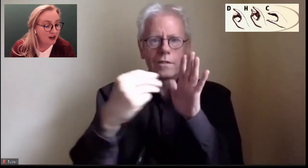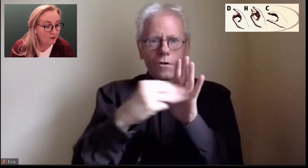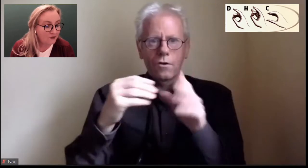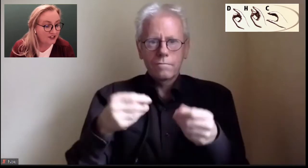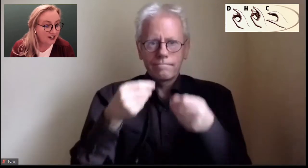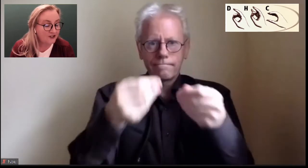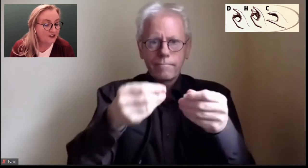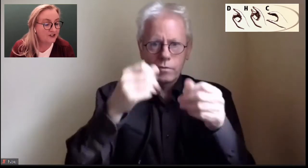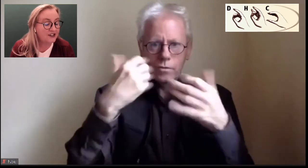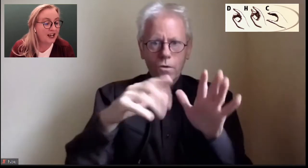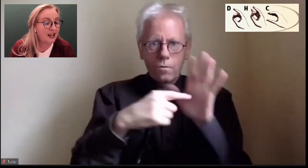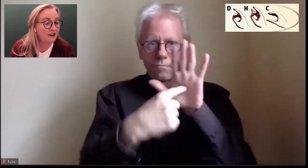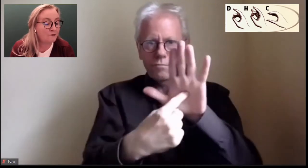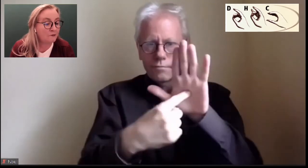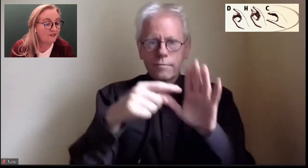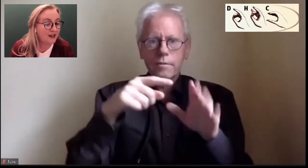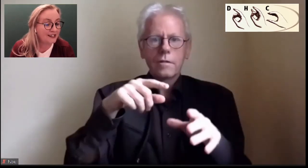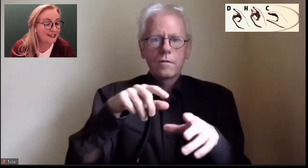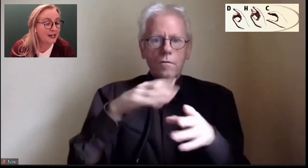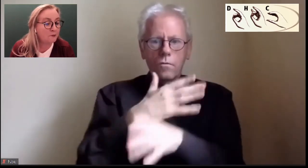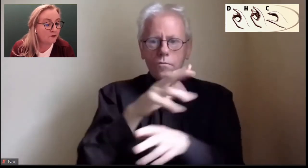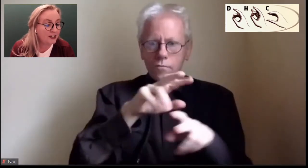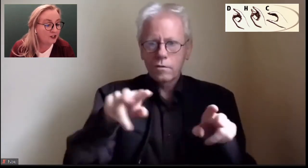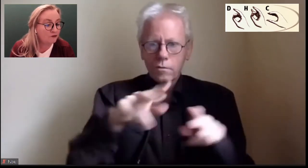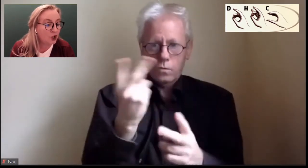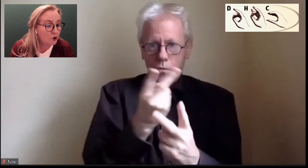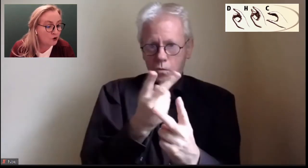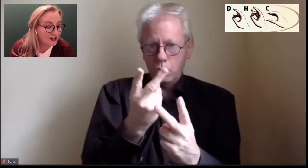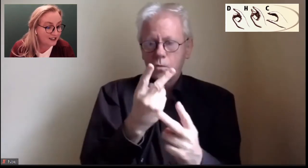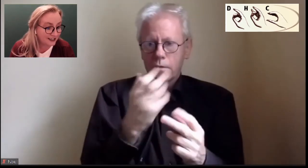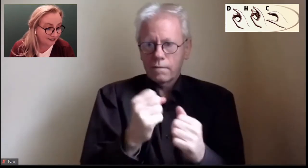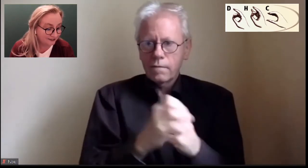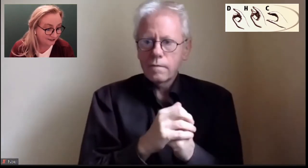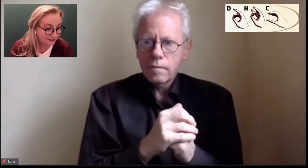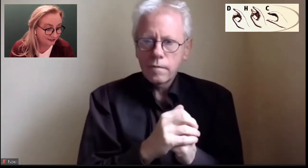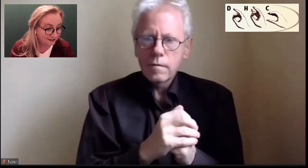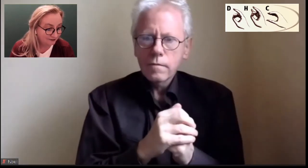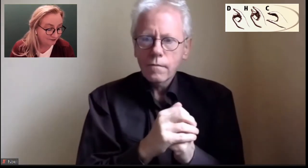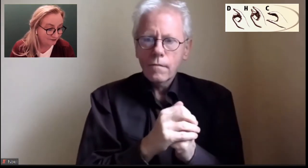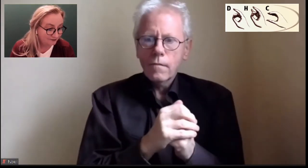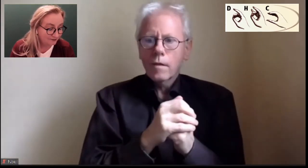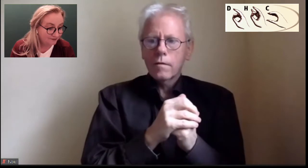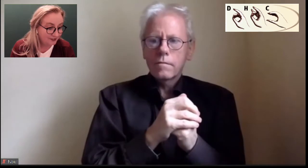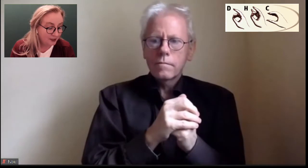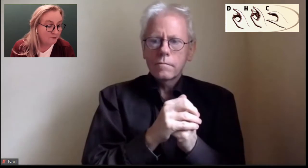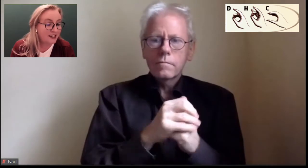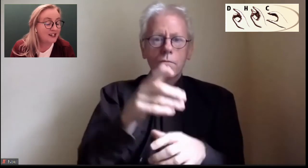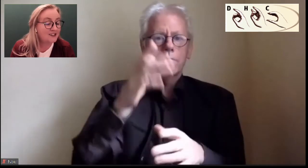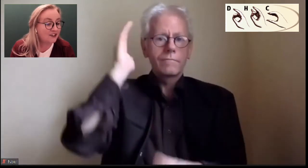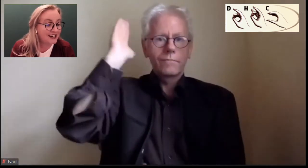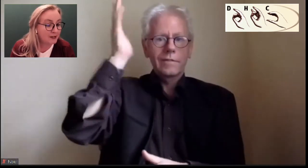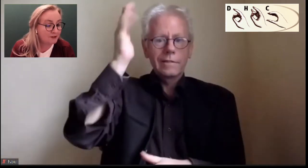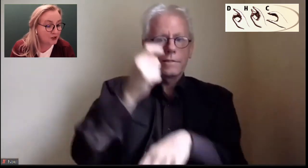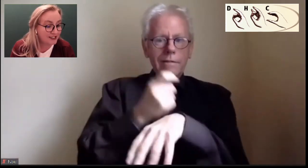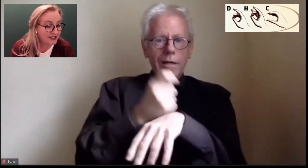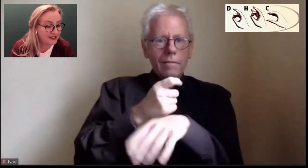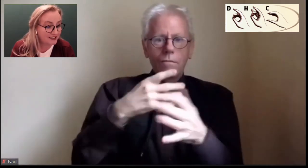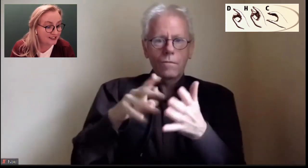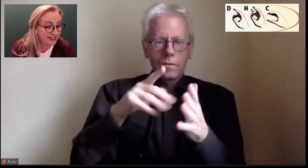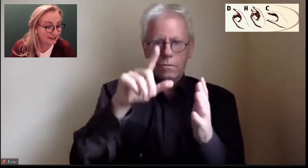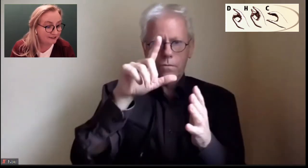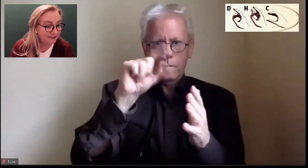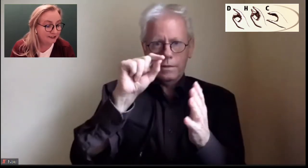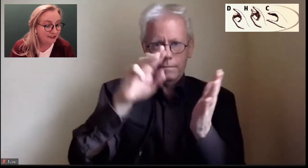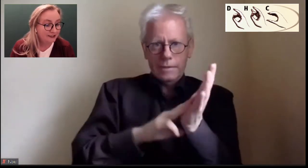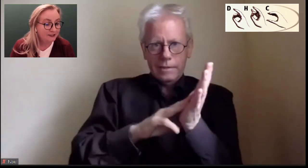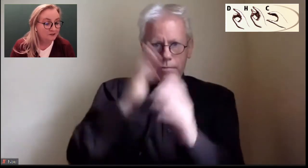Some of our presenters have provided a pre-recording because they're unable to